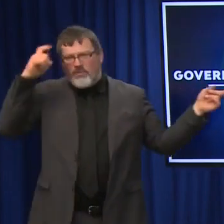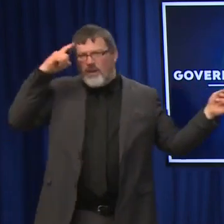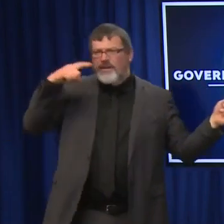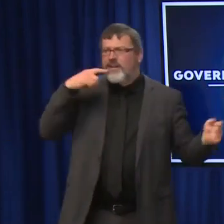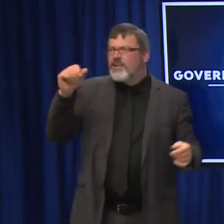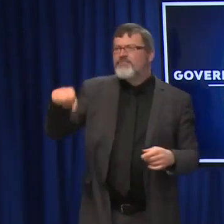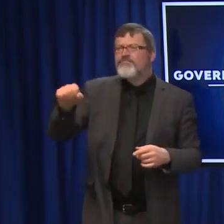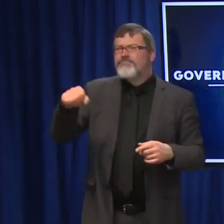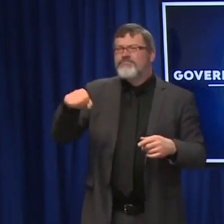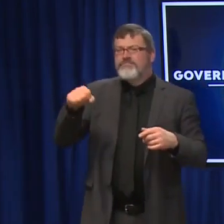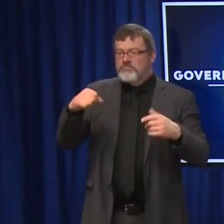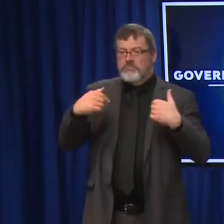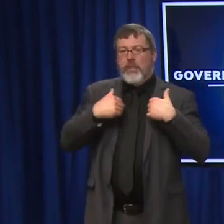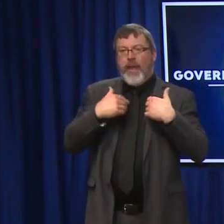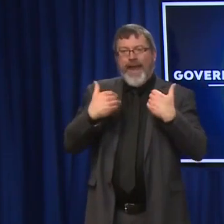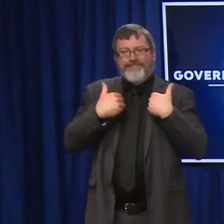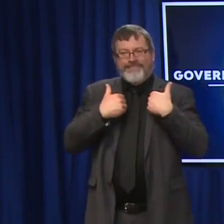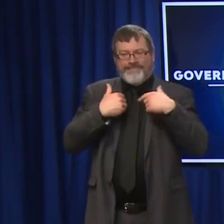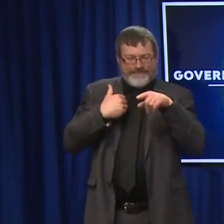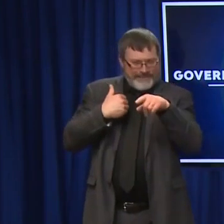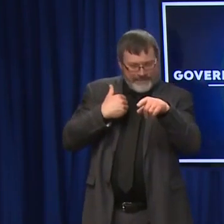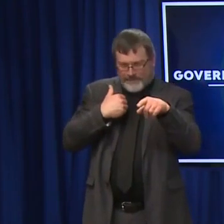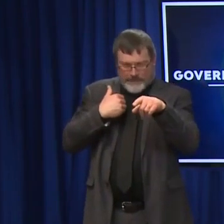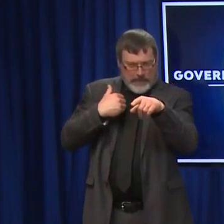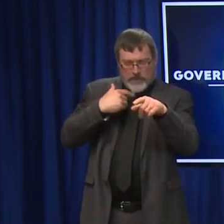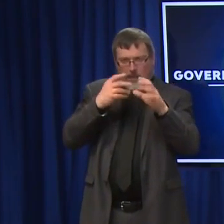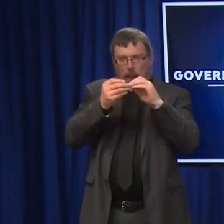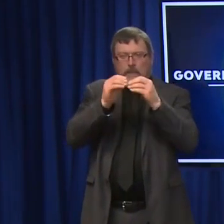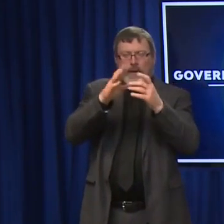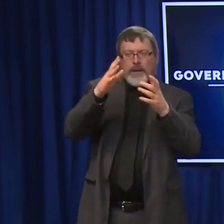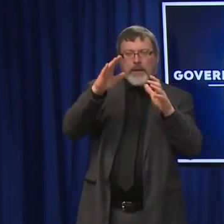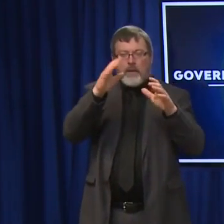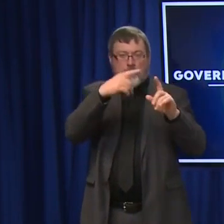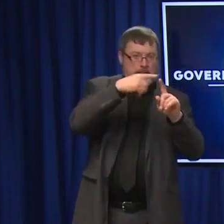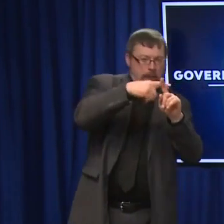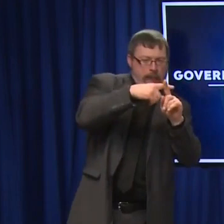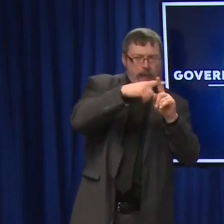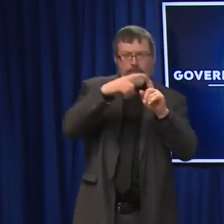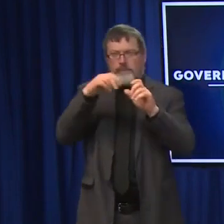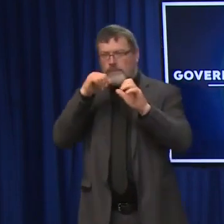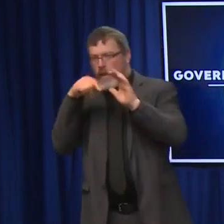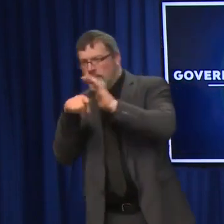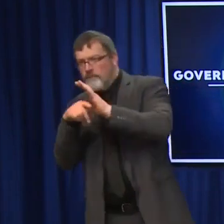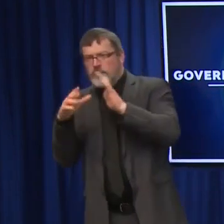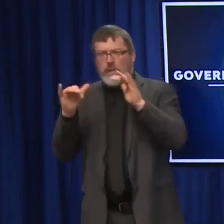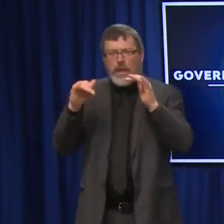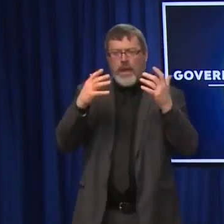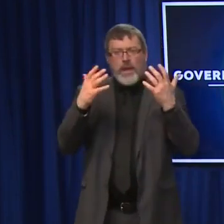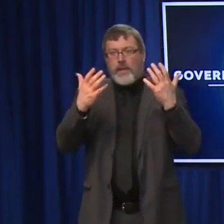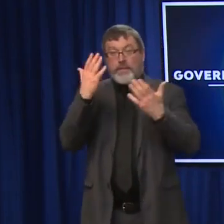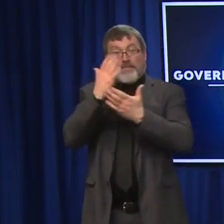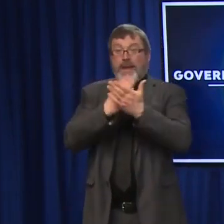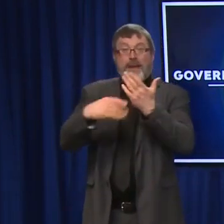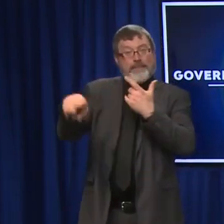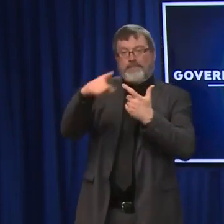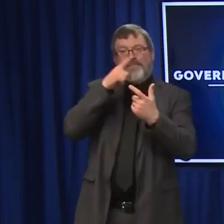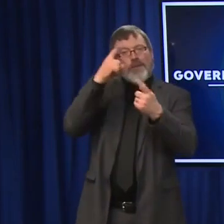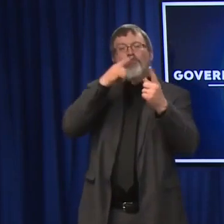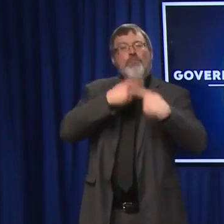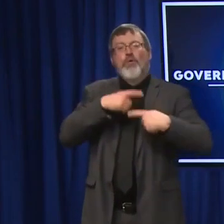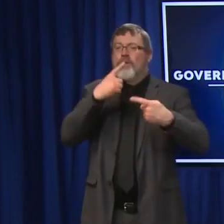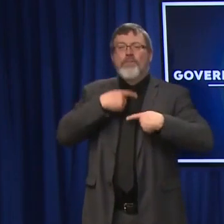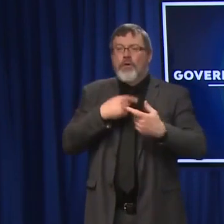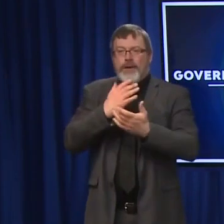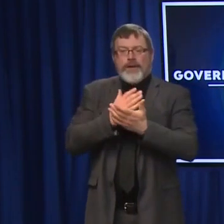positive and negative results that just aren't going to be necessarily be reported to the state or even the federal government with all the home testing going on. So what I